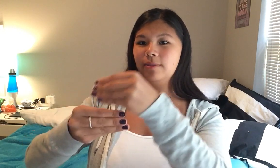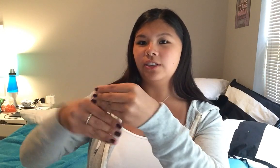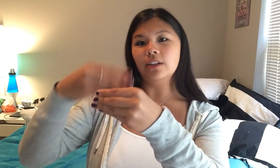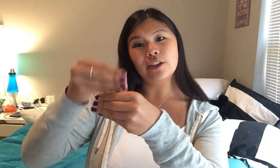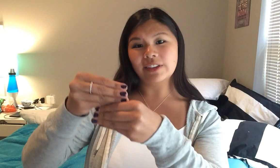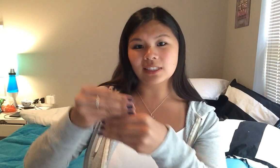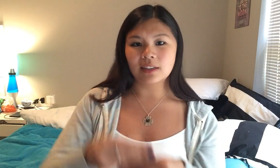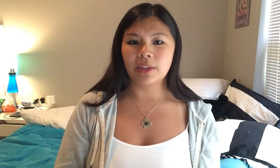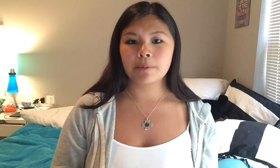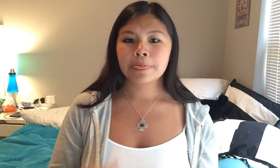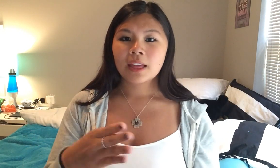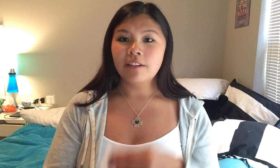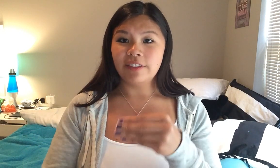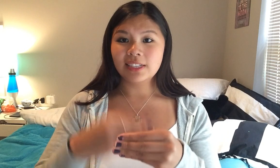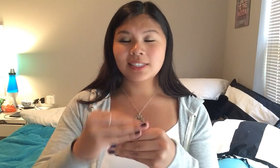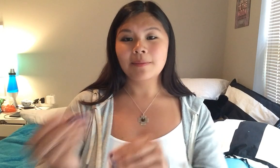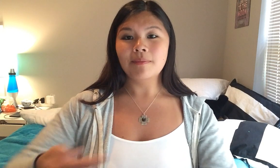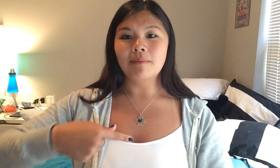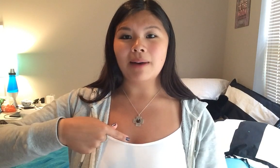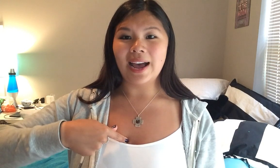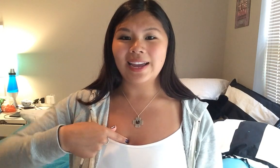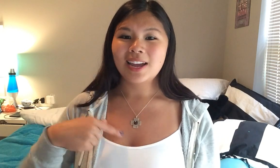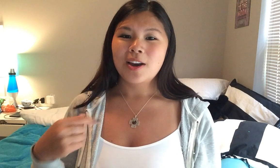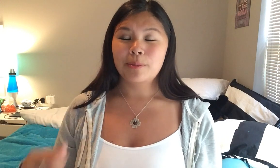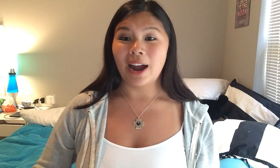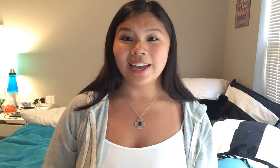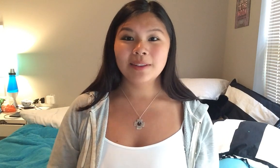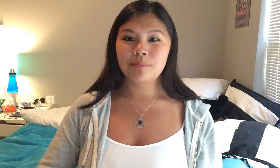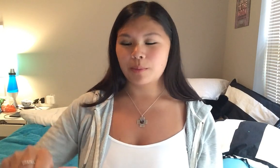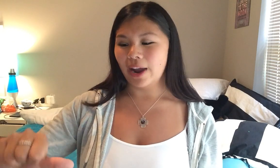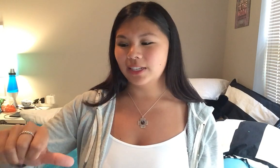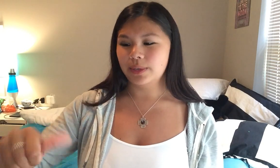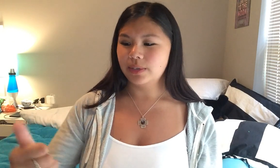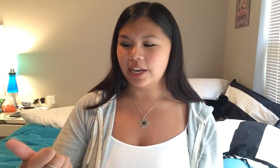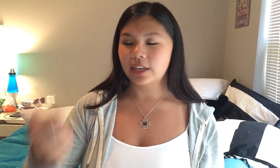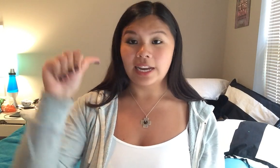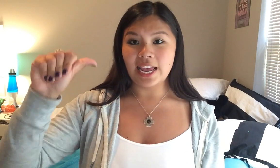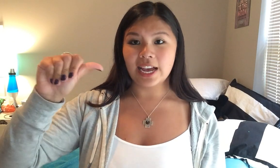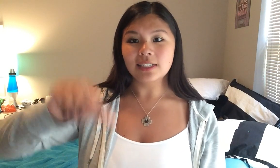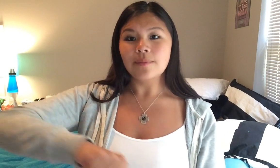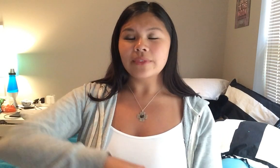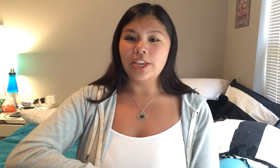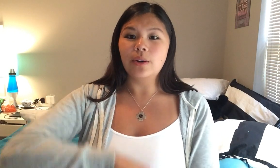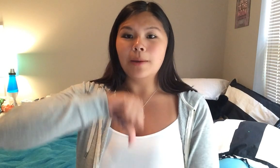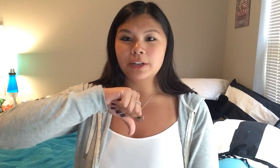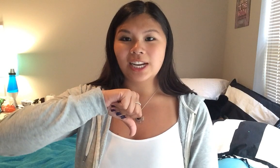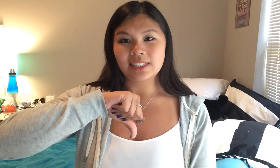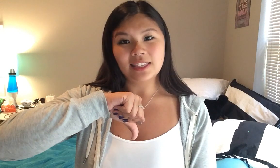top of each other like you're fixing something fix my pride pride is where you take an A hand and you go up your chest like